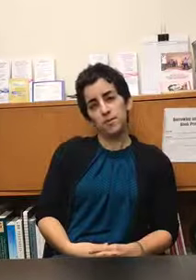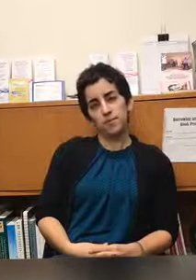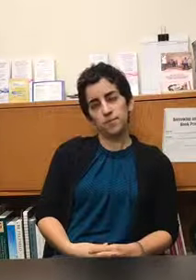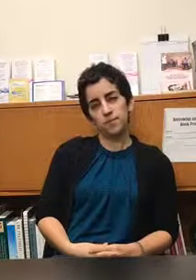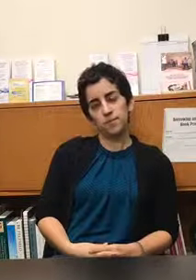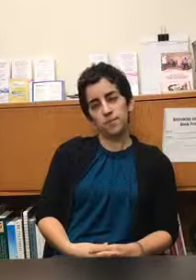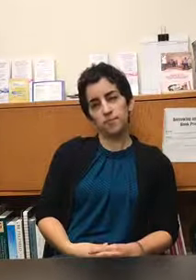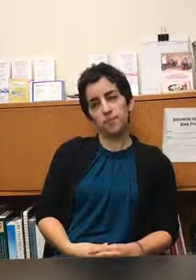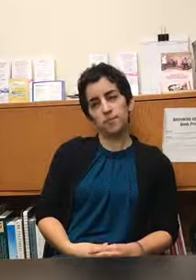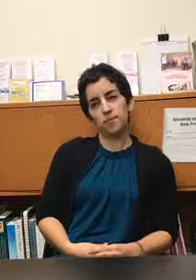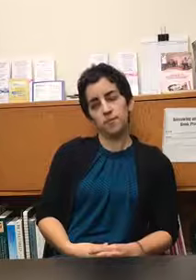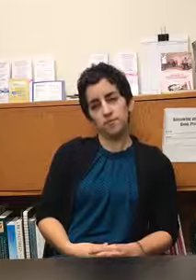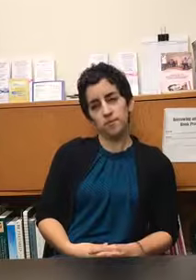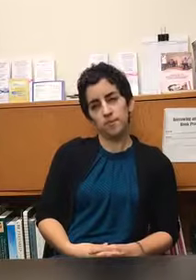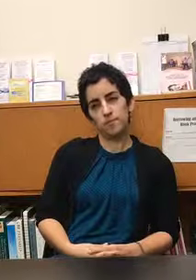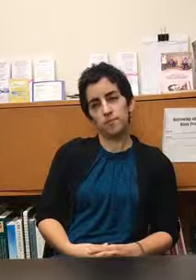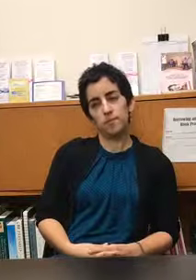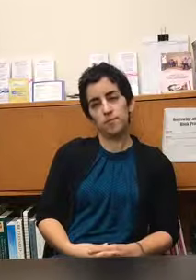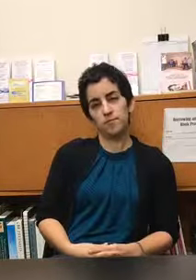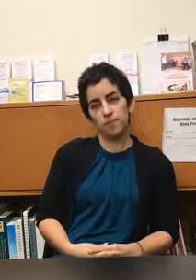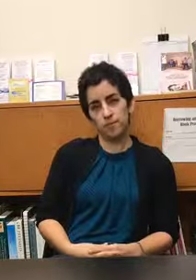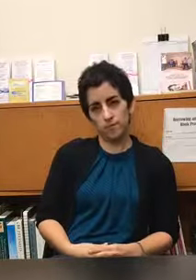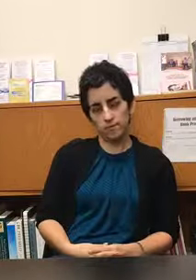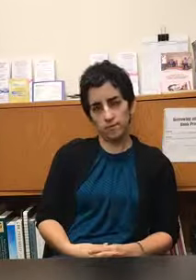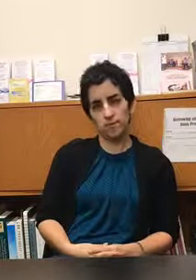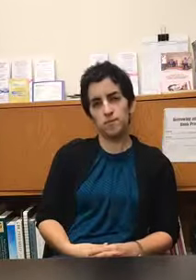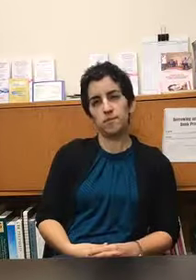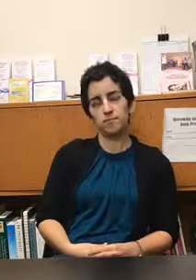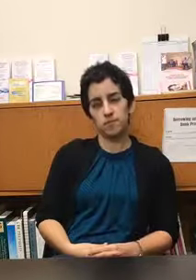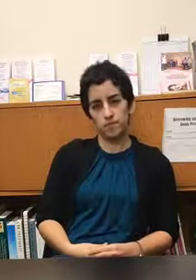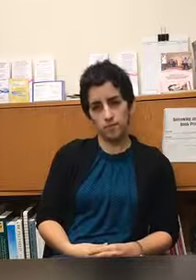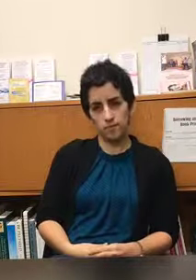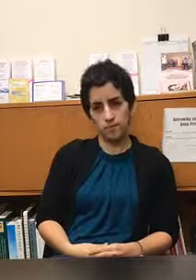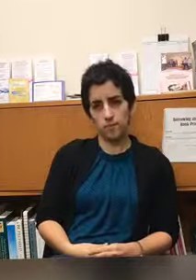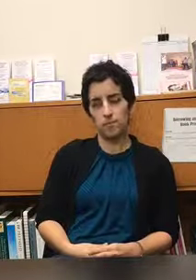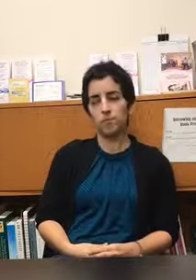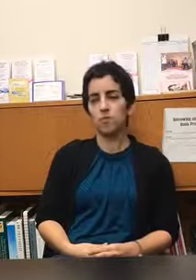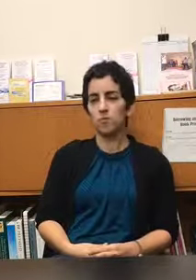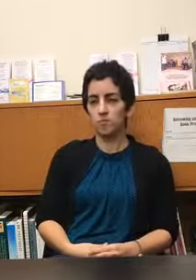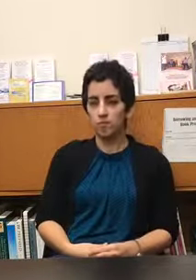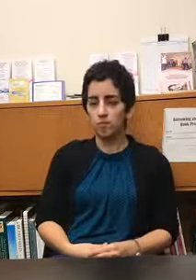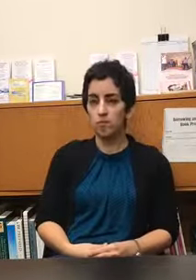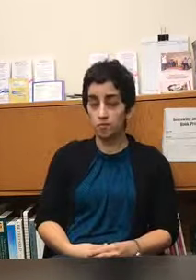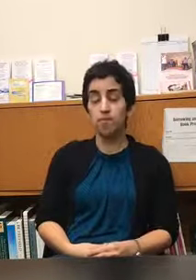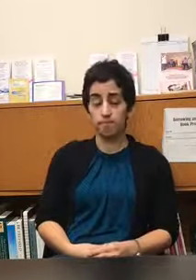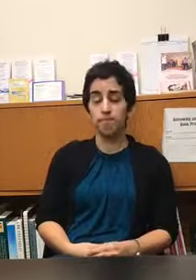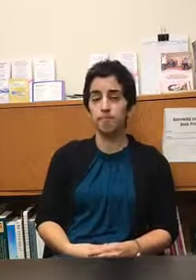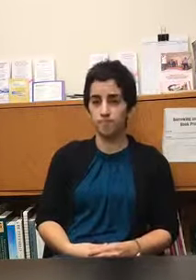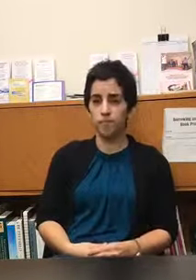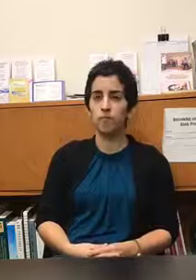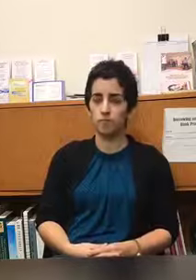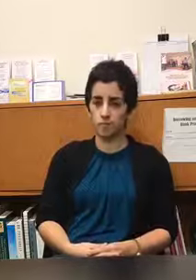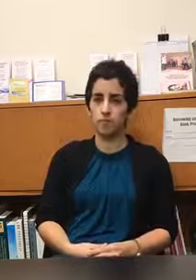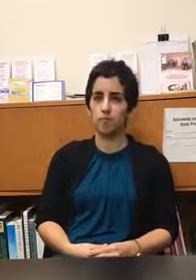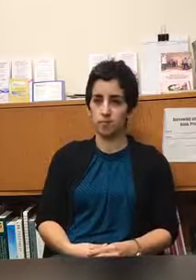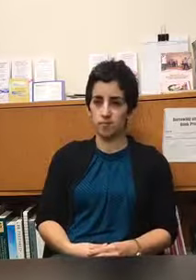technique in their in their daily lives right i mean with a cancer diagnosis comes fear